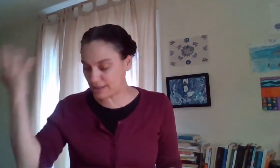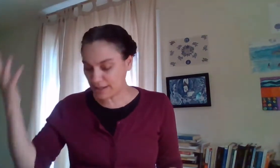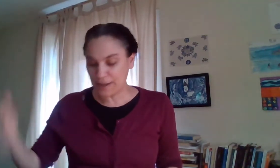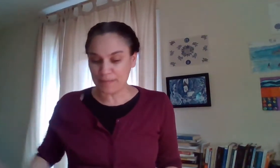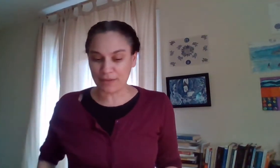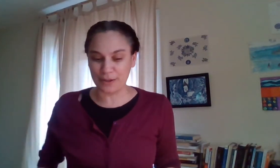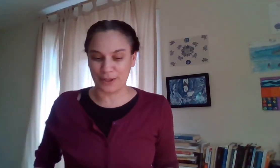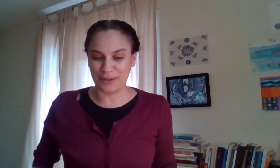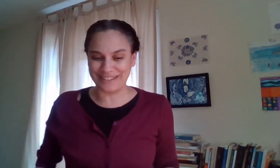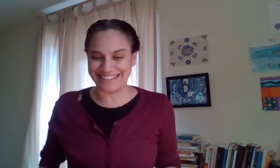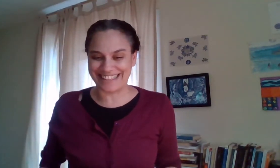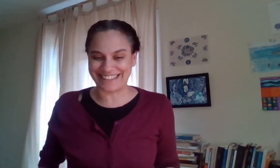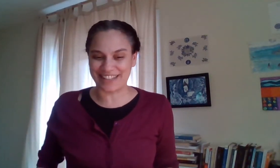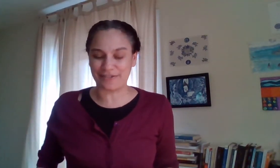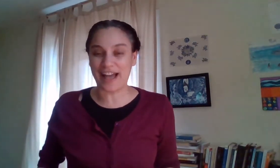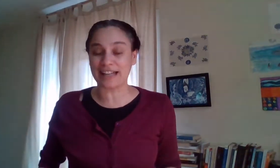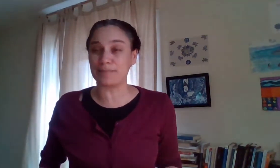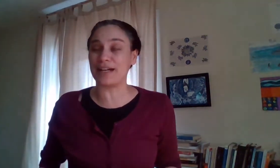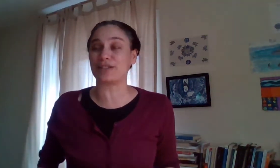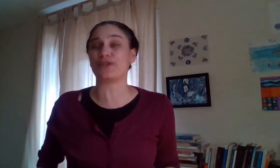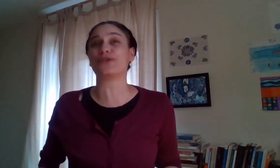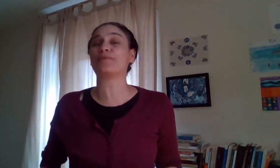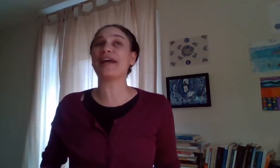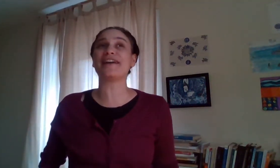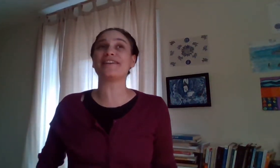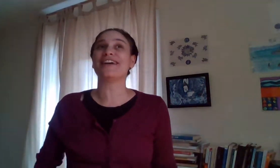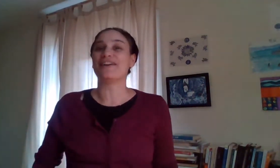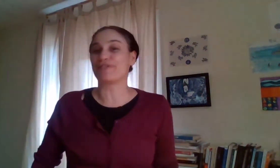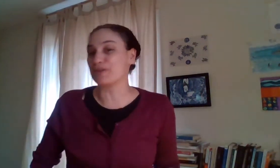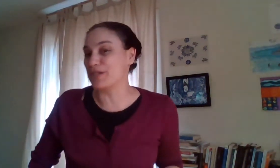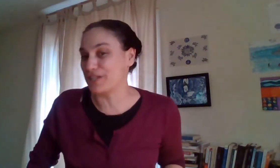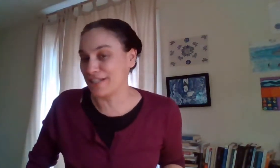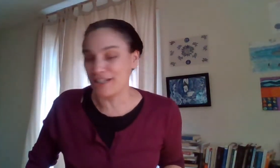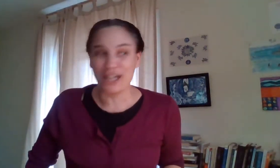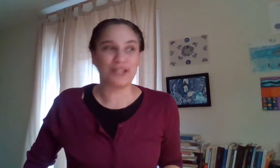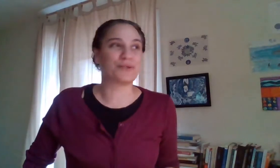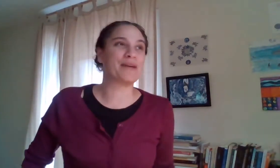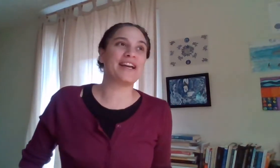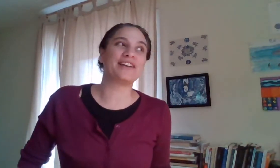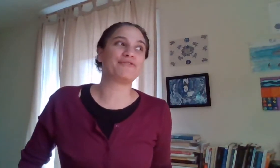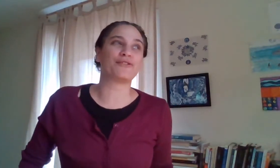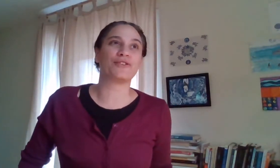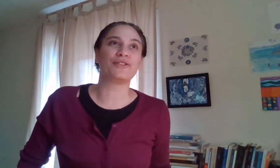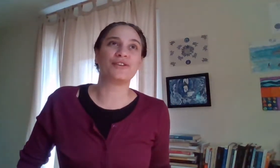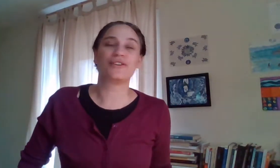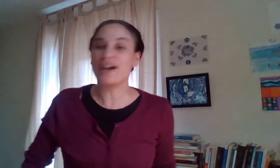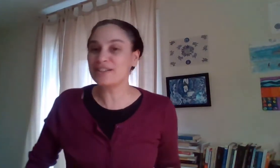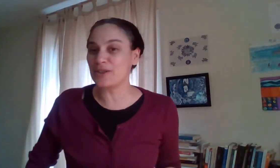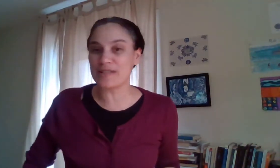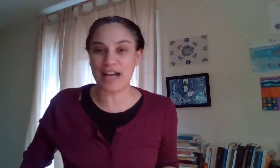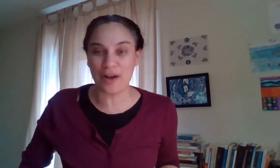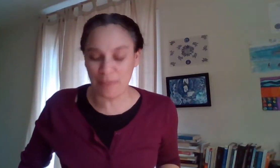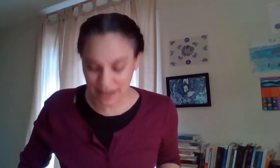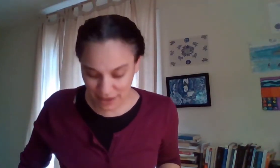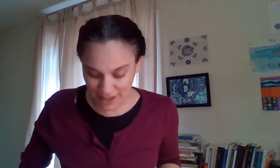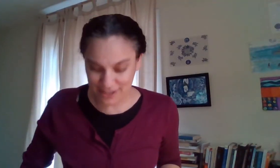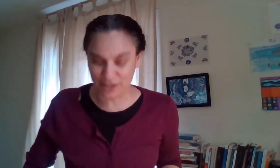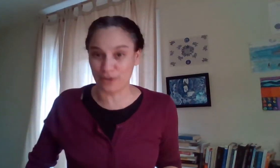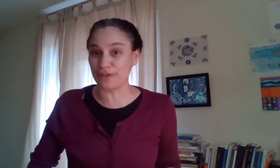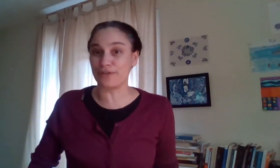you know that that fact but you know you're paying for tuition you're paying for god knows how many things in order for